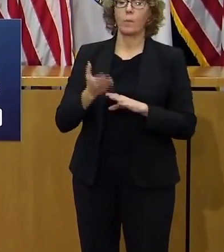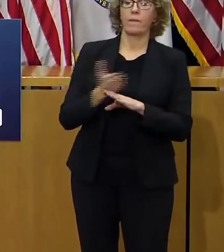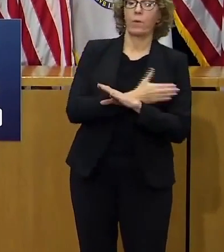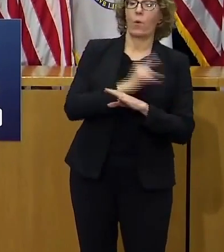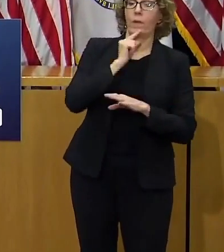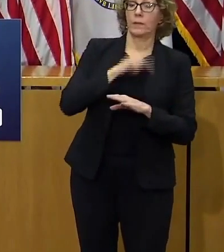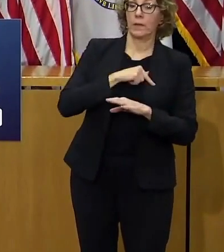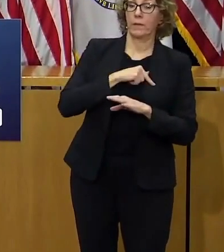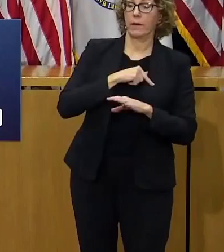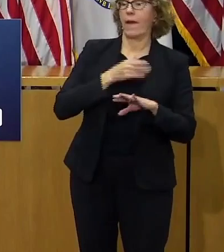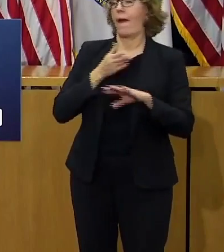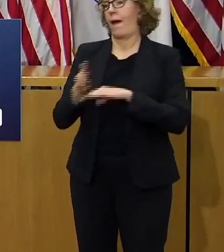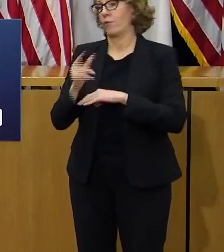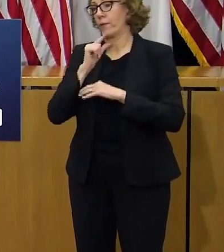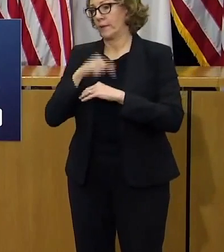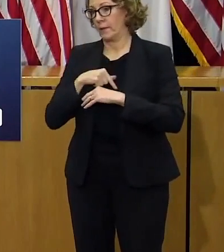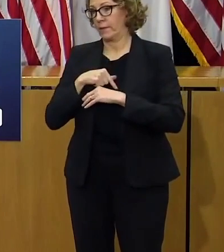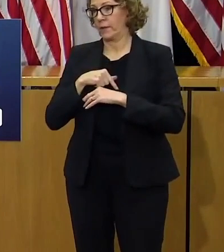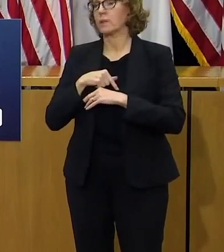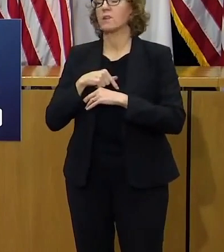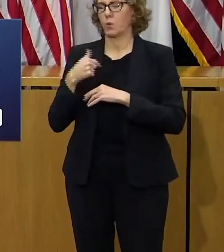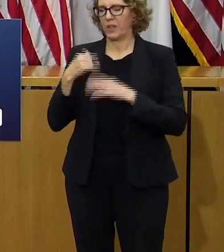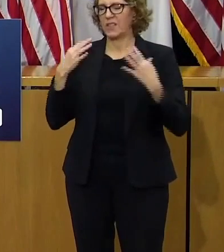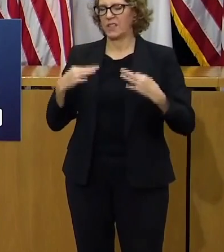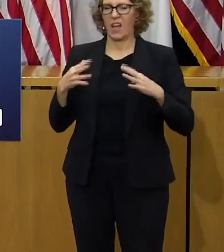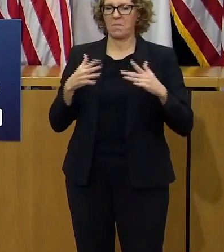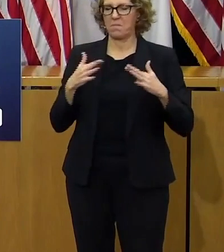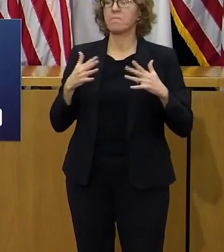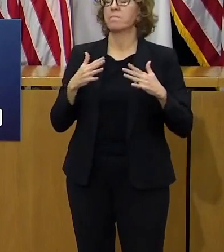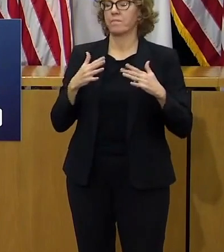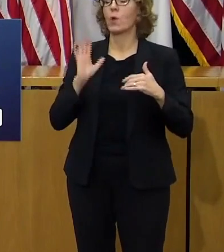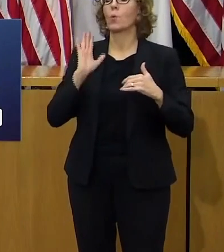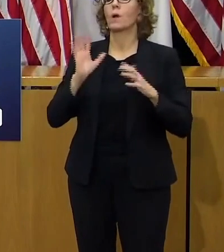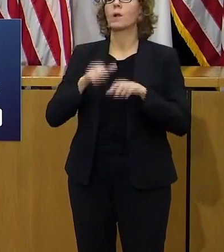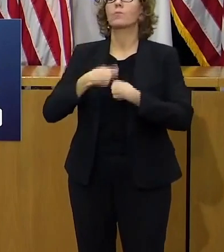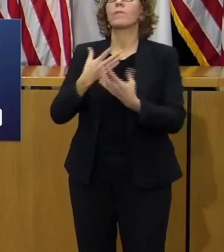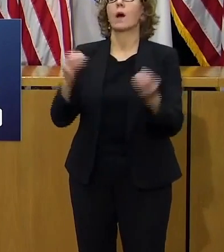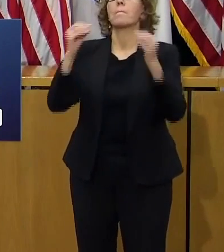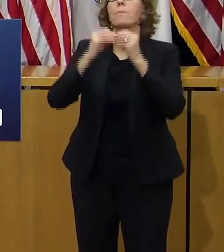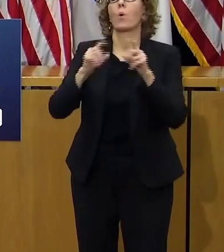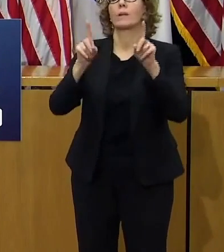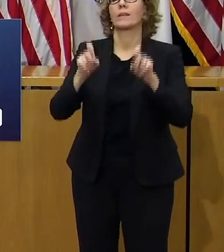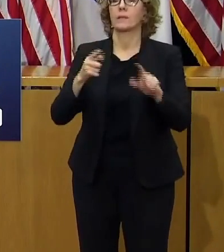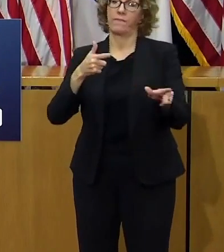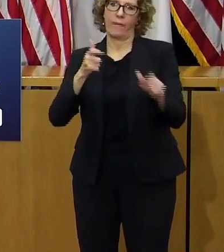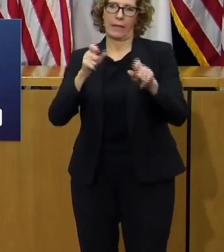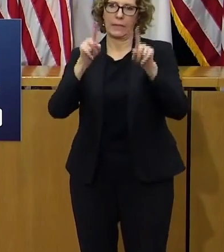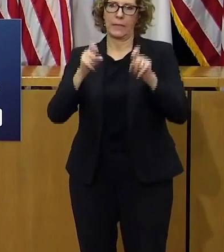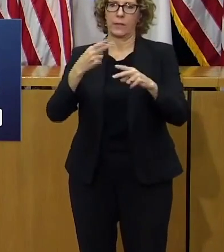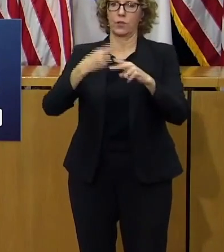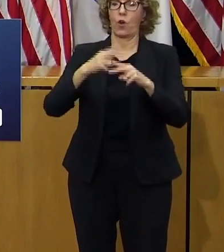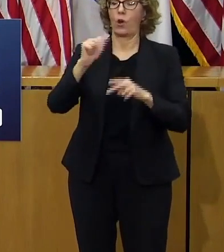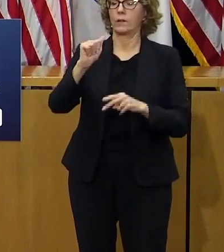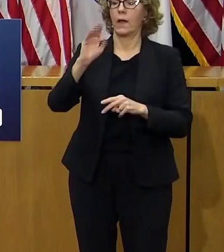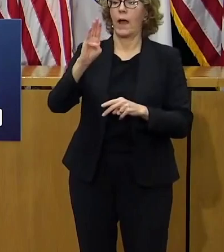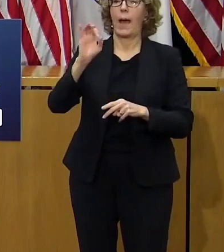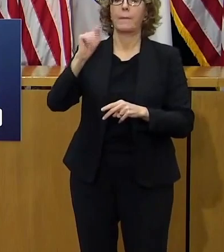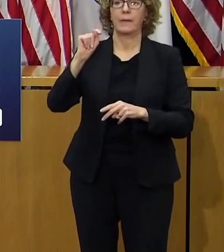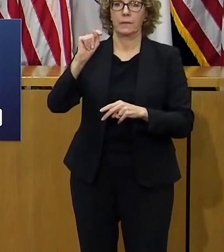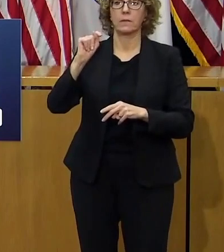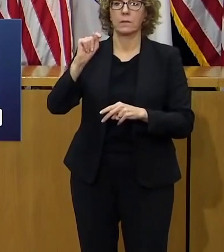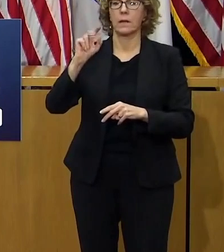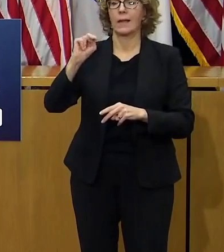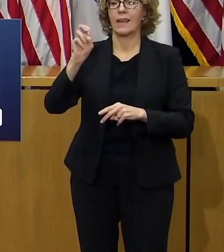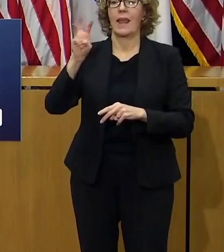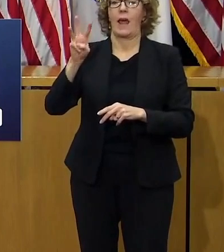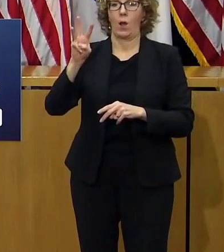holidays today we're announcing that we'll make the abbott by next now tests available to our community hospitals and community health centers if they